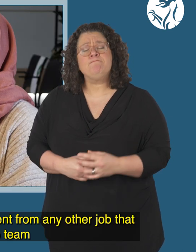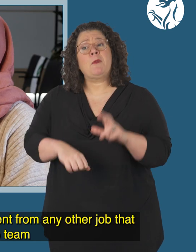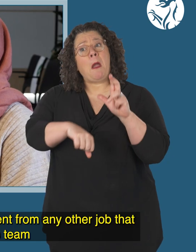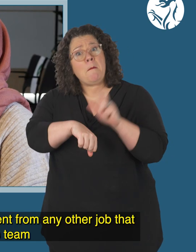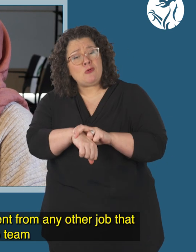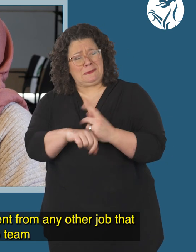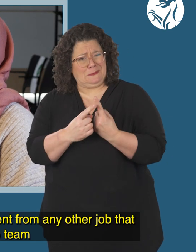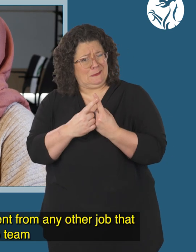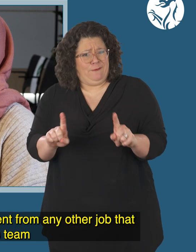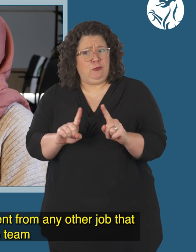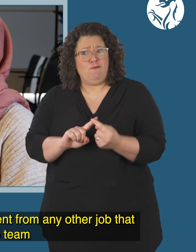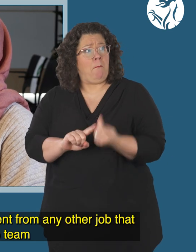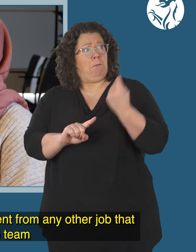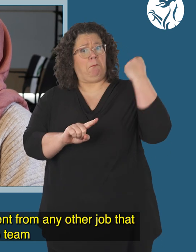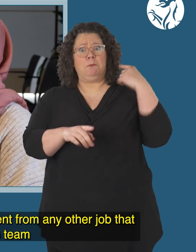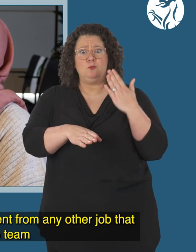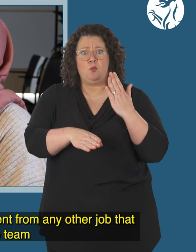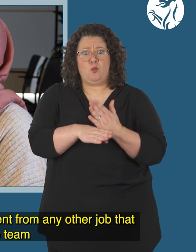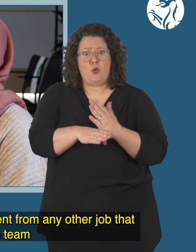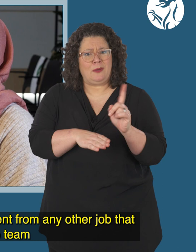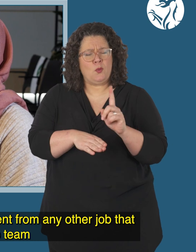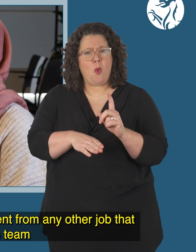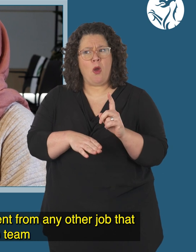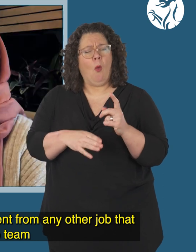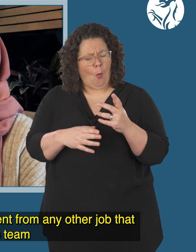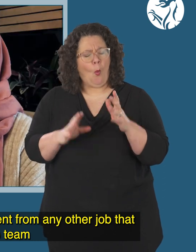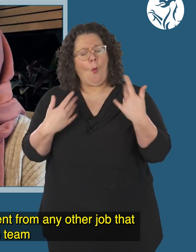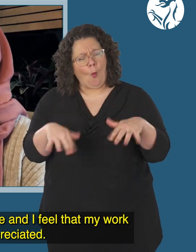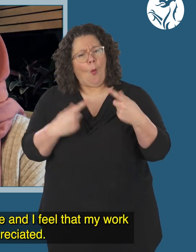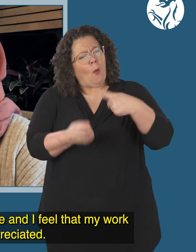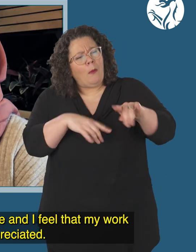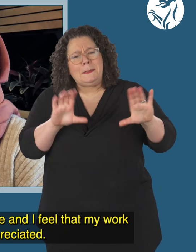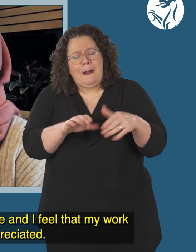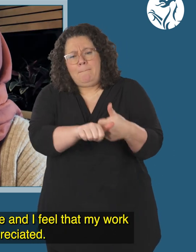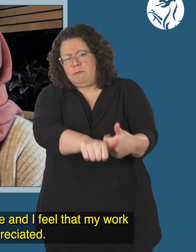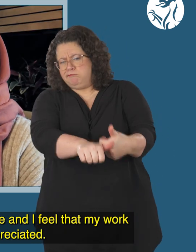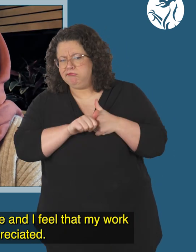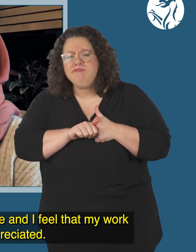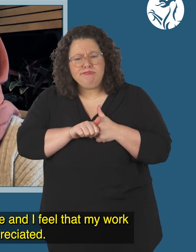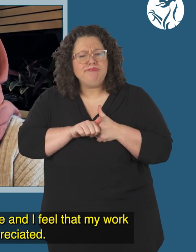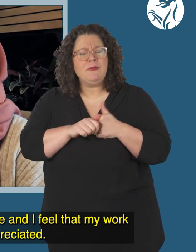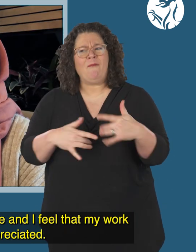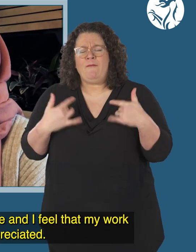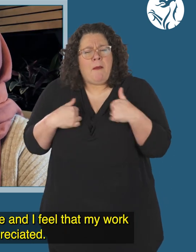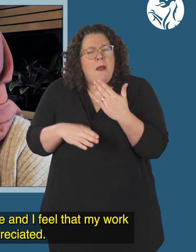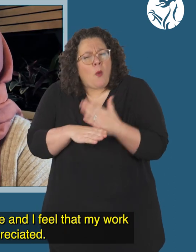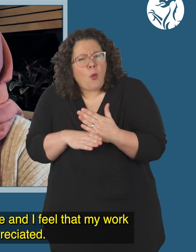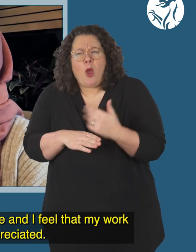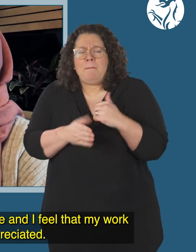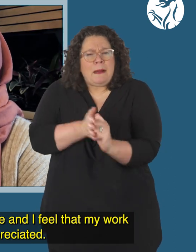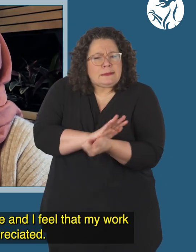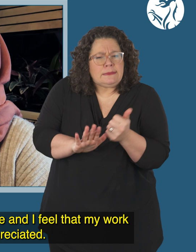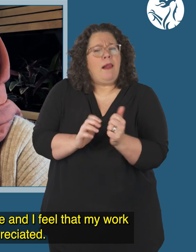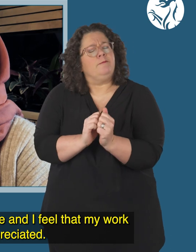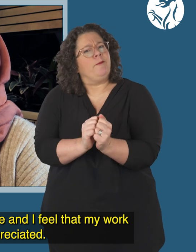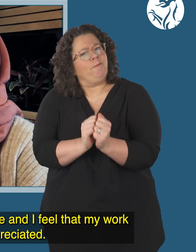what makes my apprenticeship different from any other job that i've had is that the team i work with have been very supportive and i feel that my